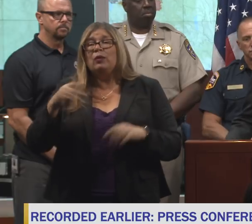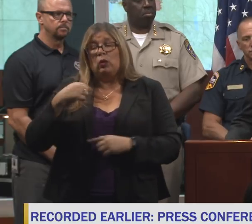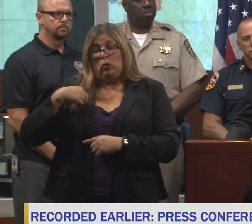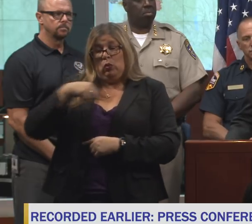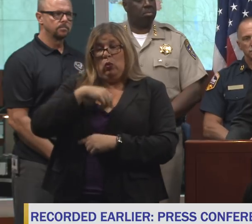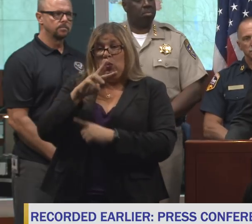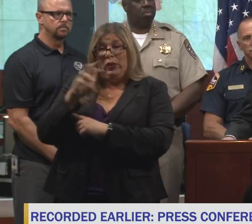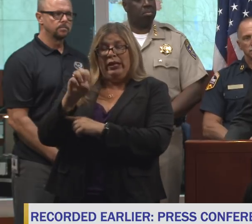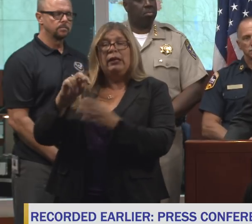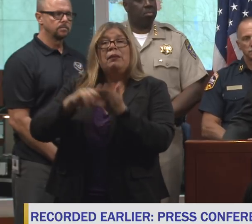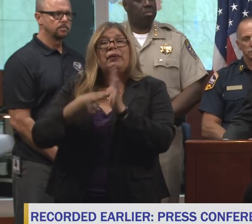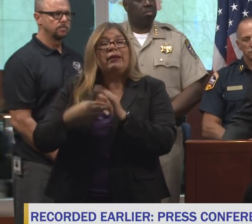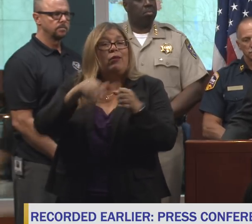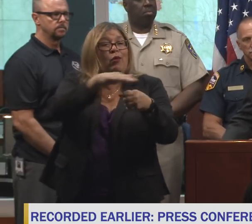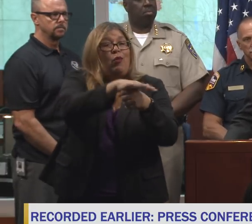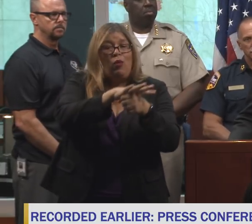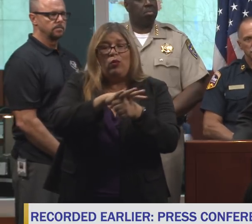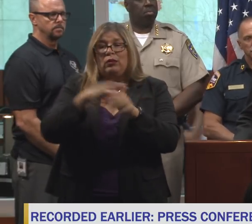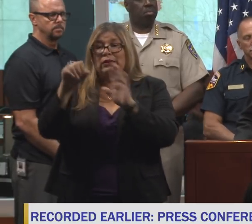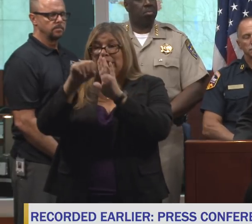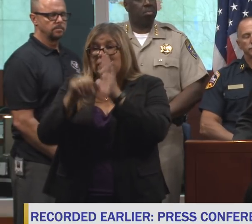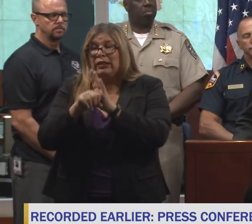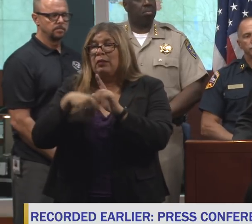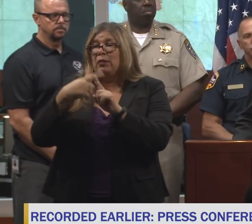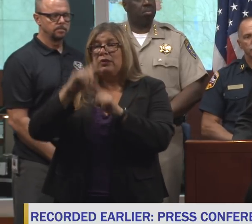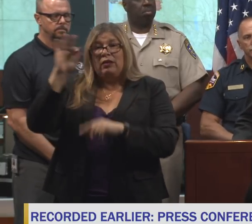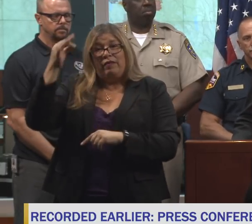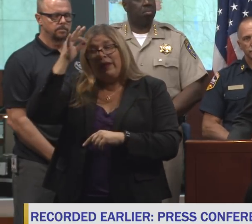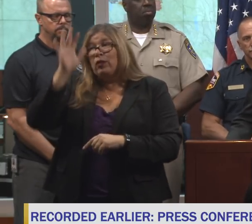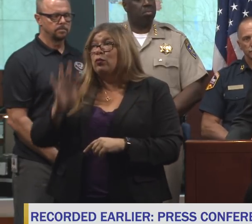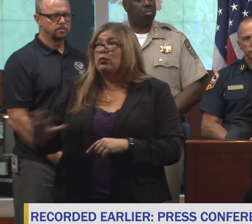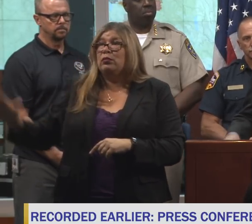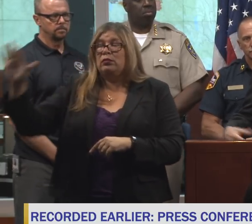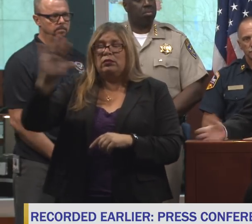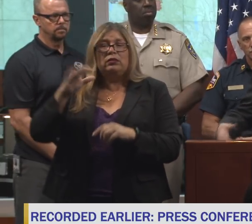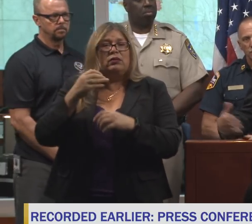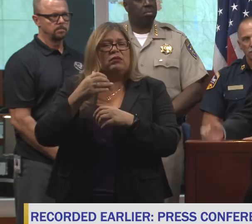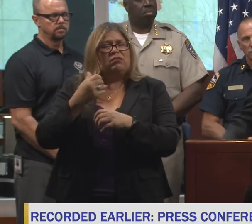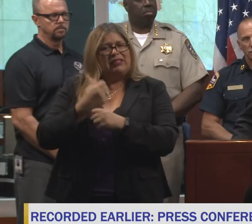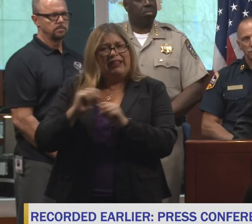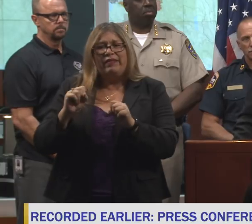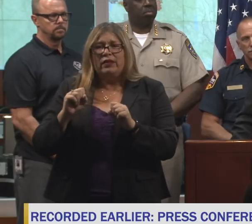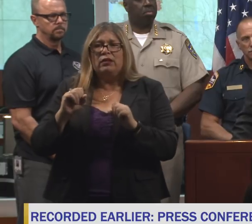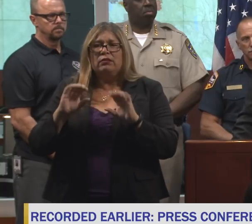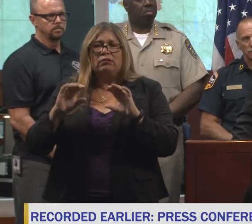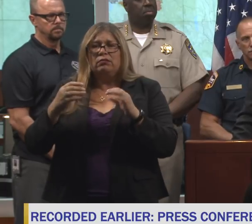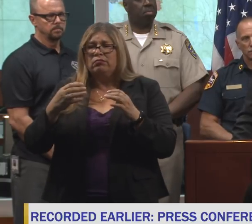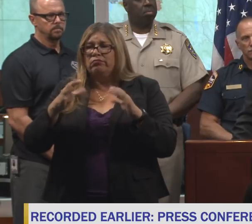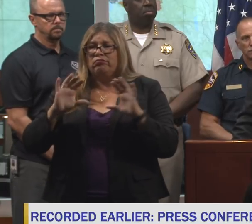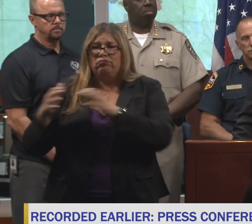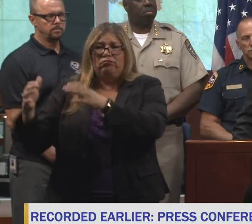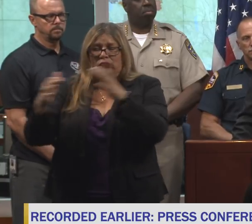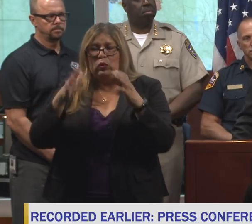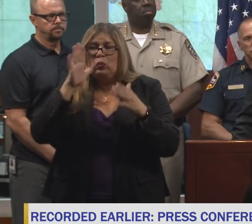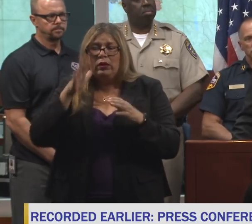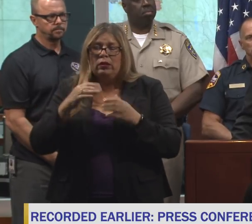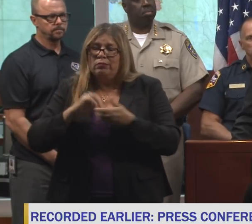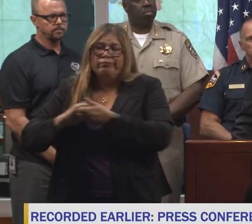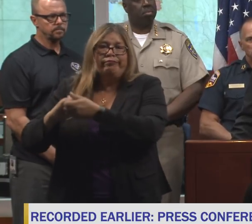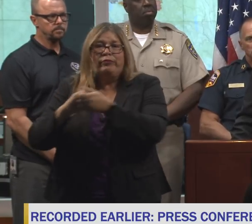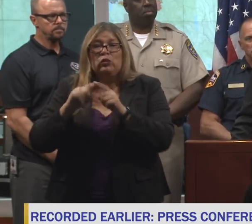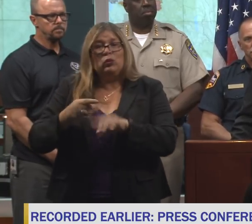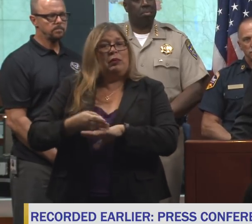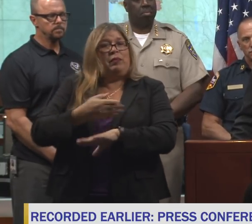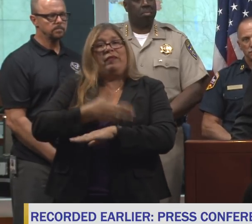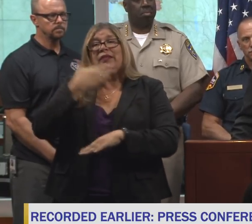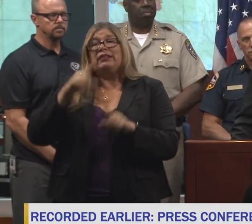local and state and federal safety personnel, we'll continue improving as best they can. But no one